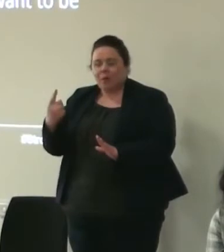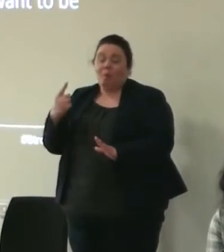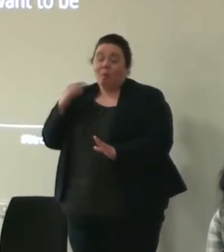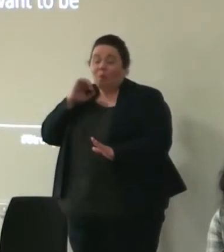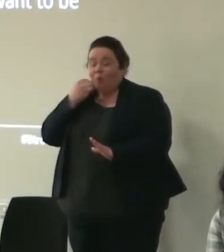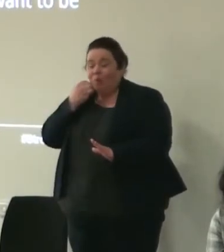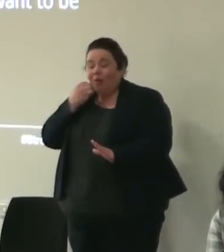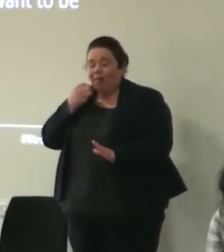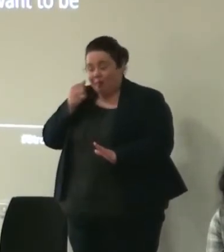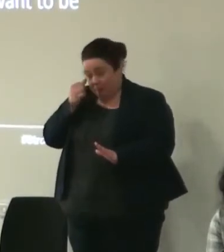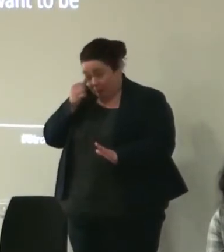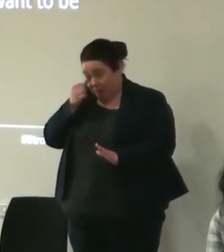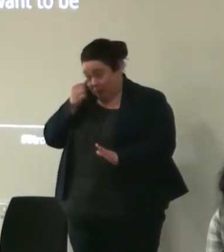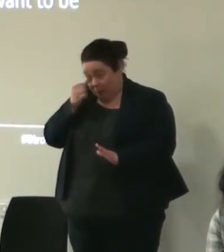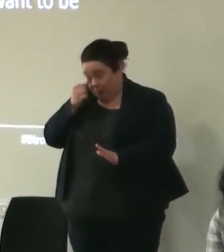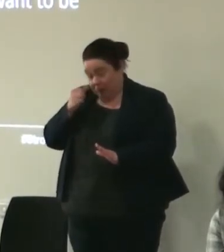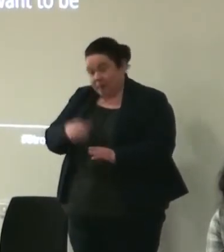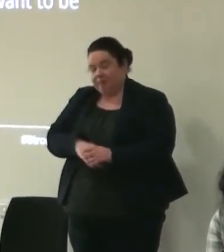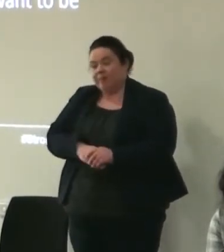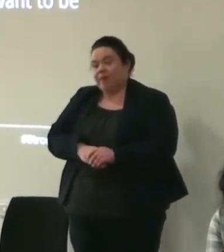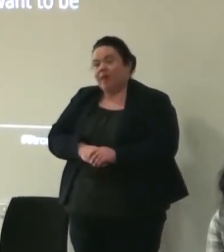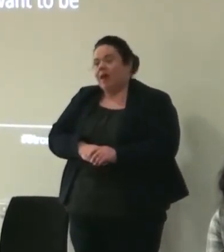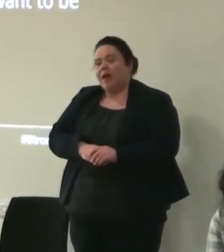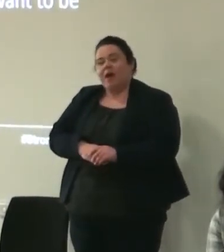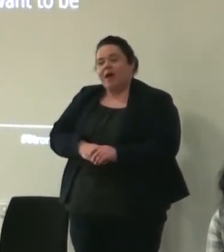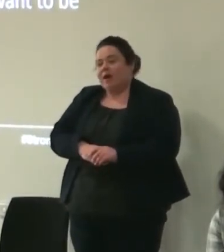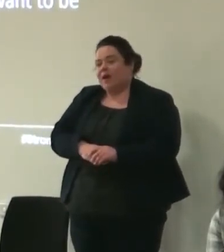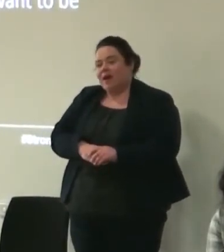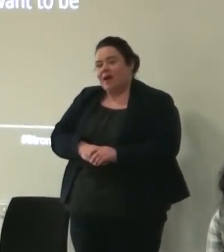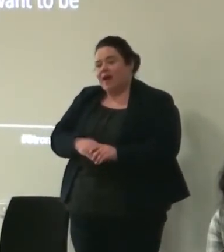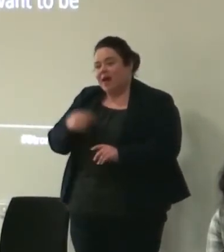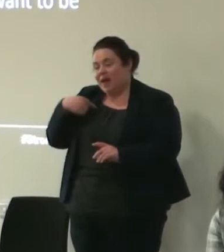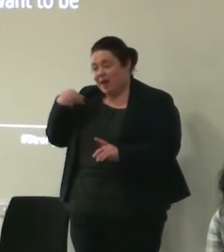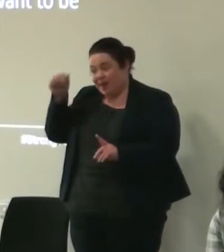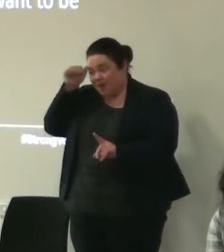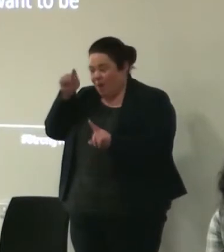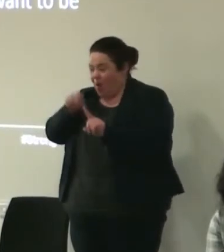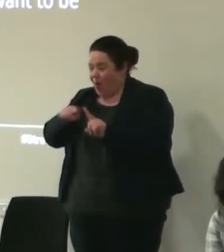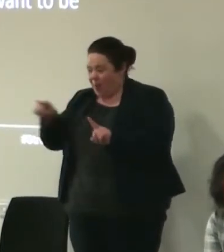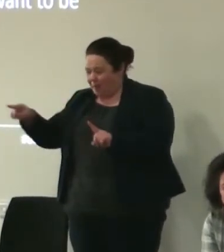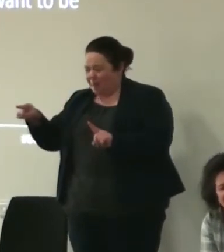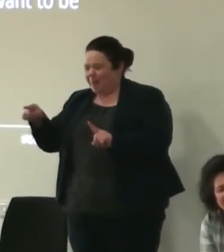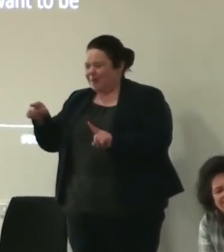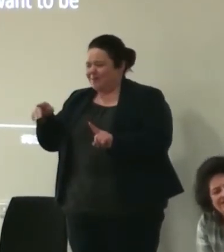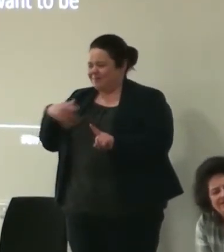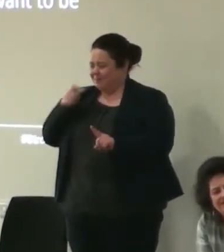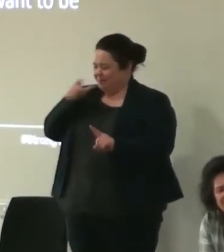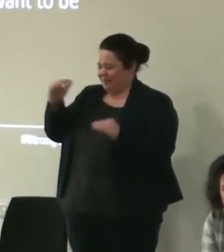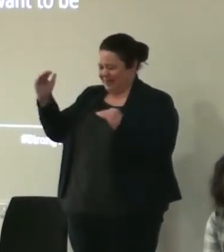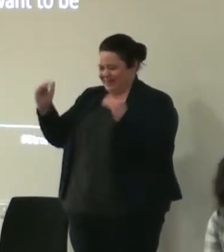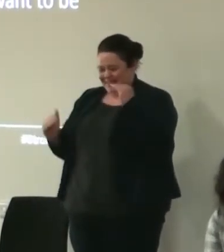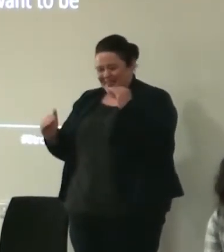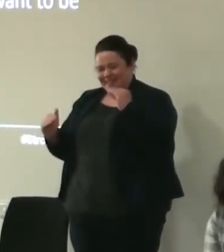less likely to do it I don't have I know other people don't like the term disadvantaged but for me